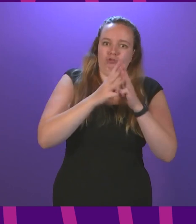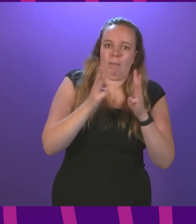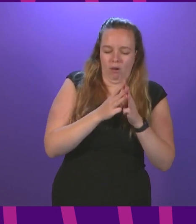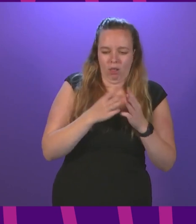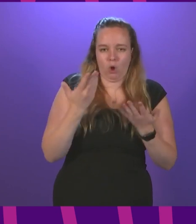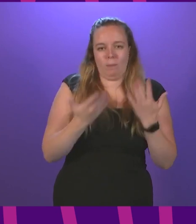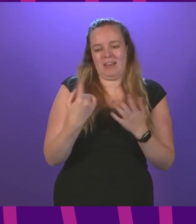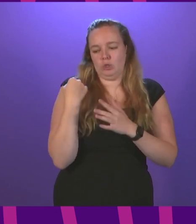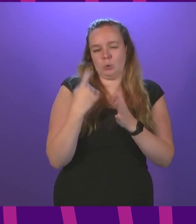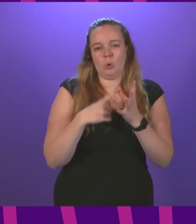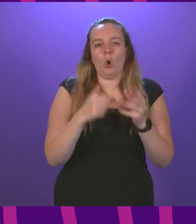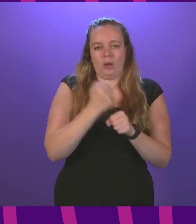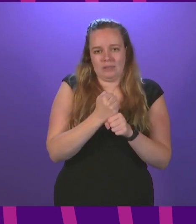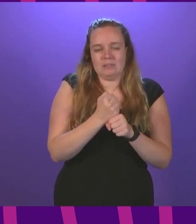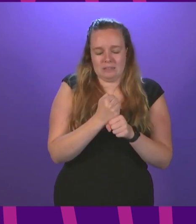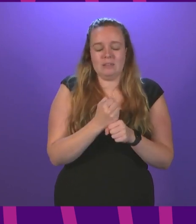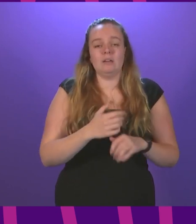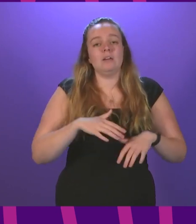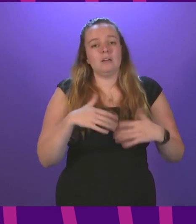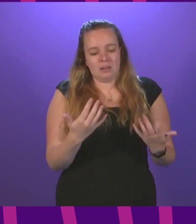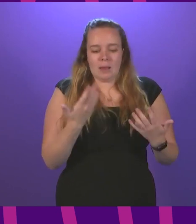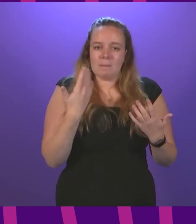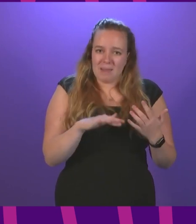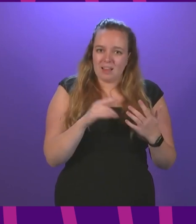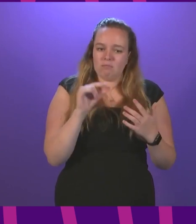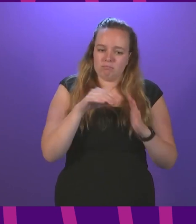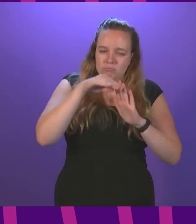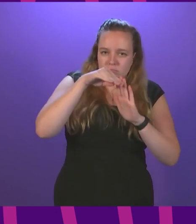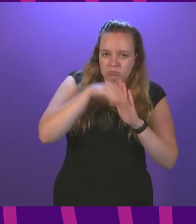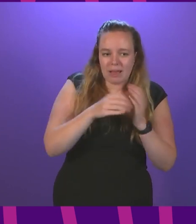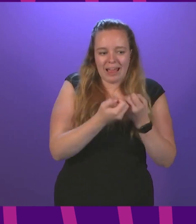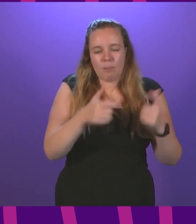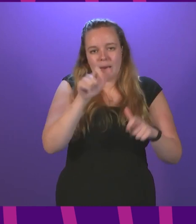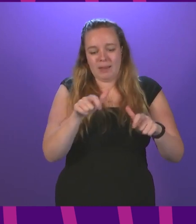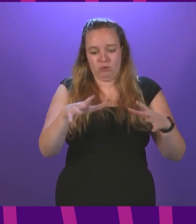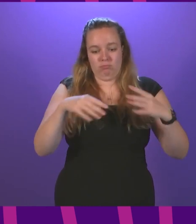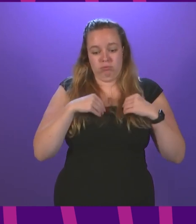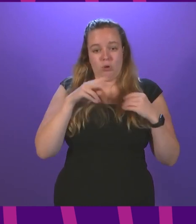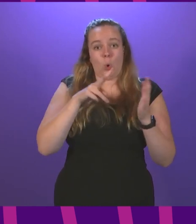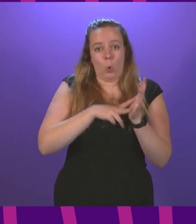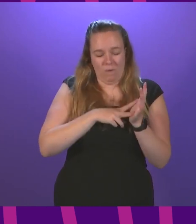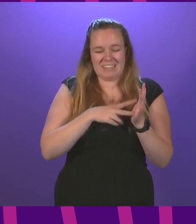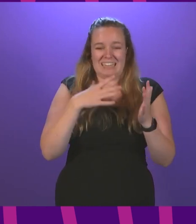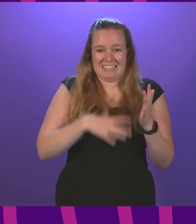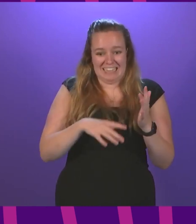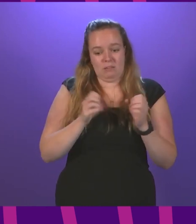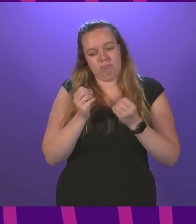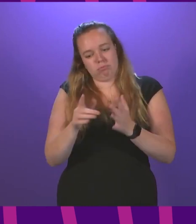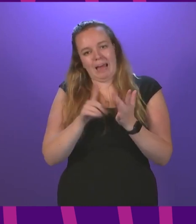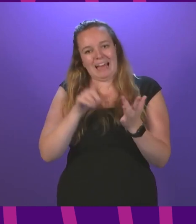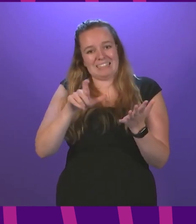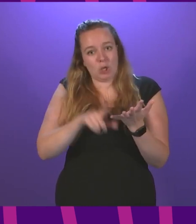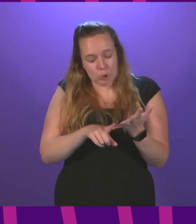in late August. Similarly, while there has been a gradual decline in the number of patients with COVID requiring intensive care,